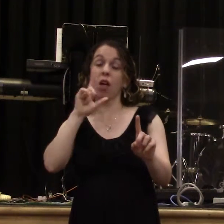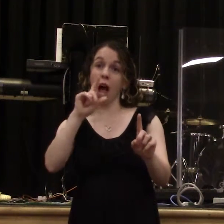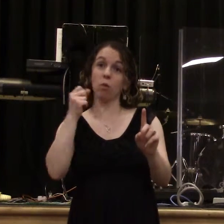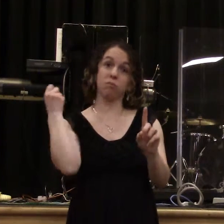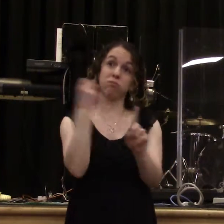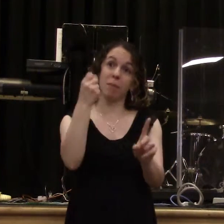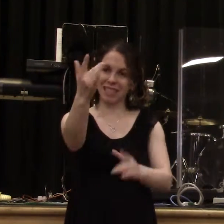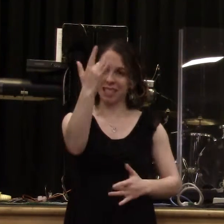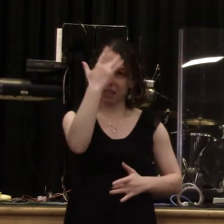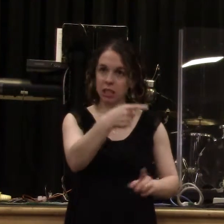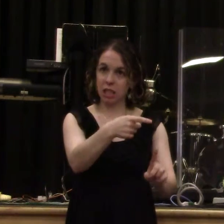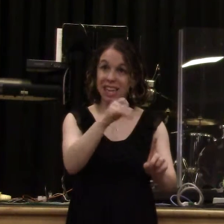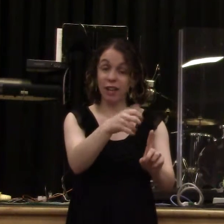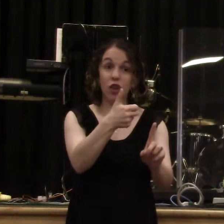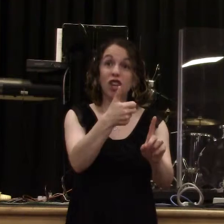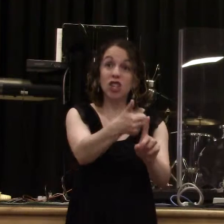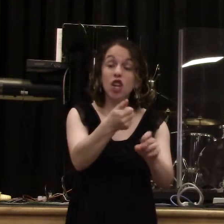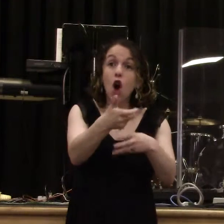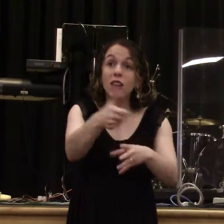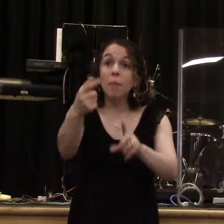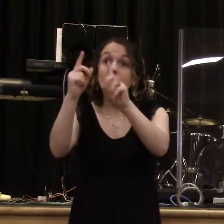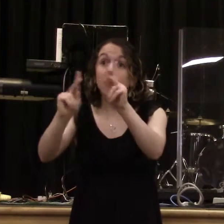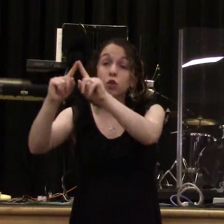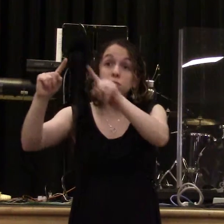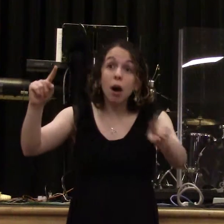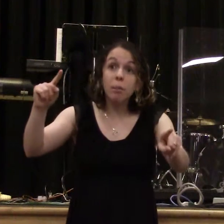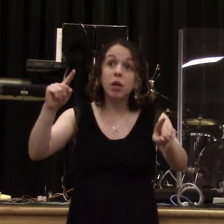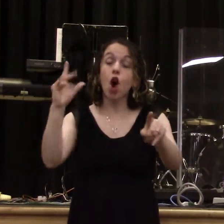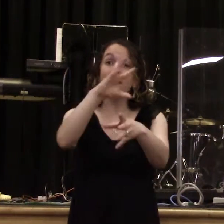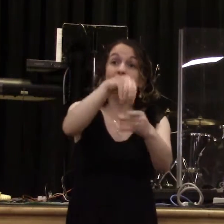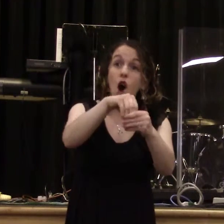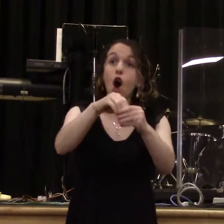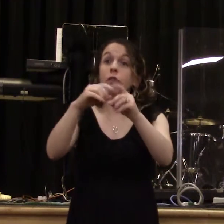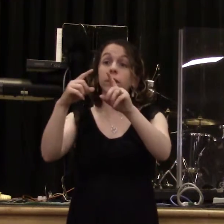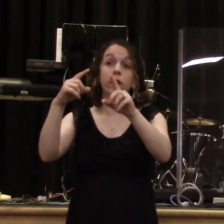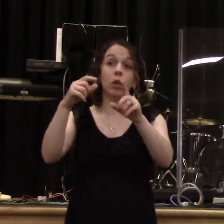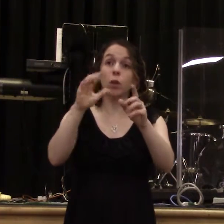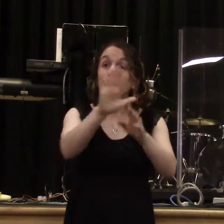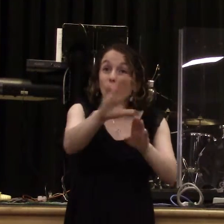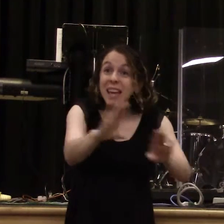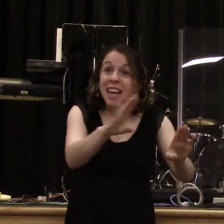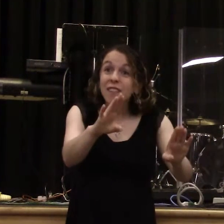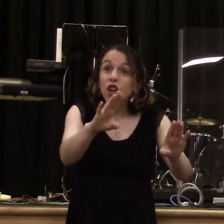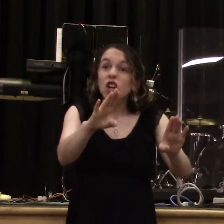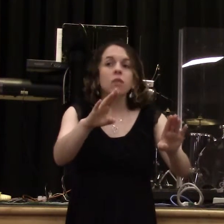with her into great tribulation. Those who participate in the same acts that she does, I will throw them into great